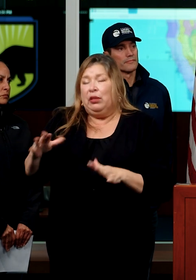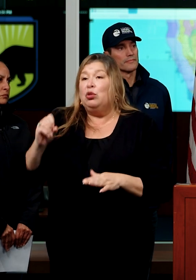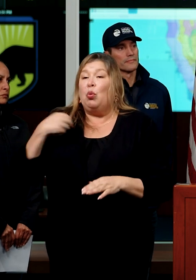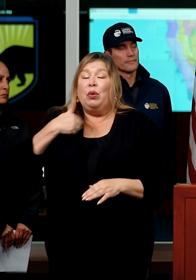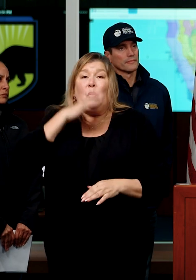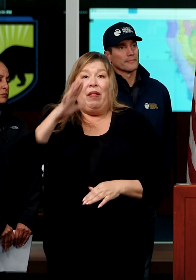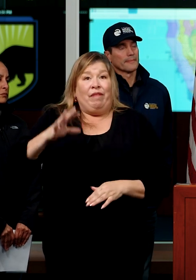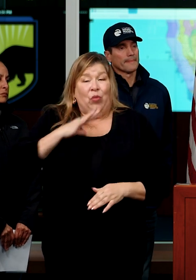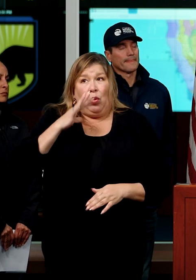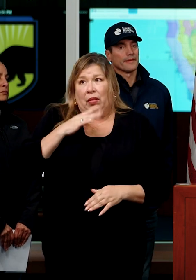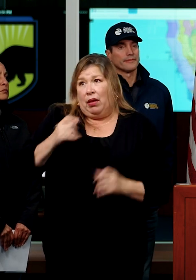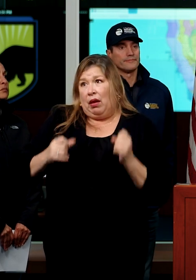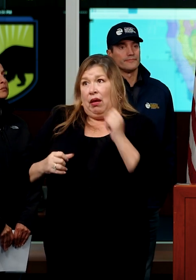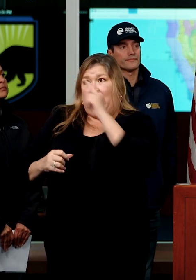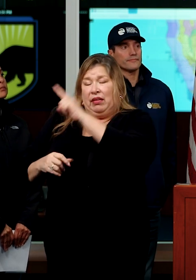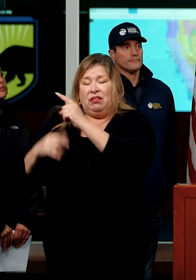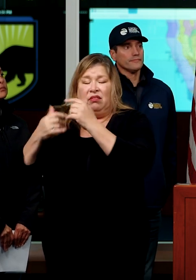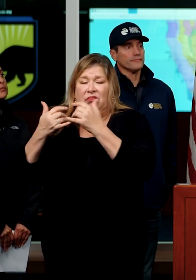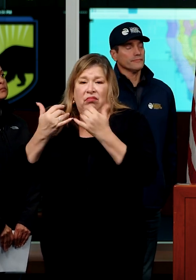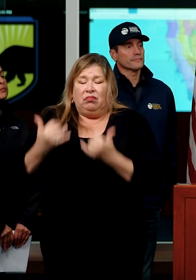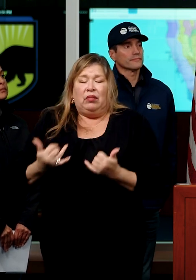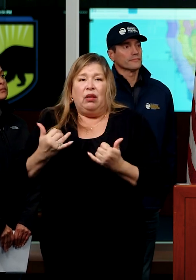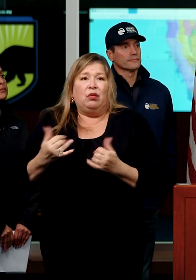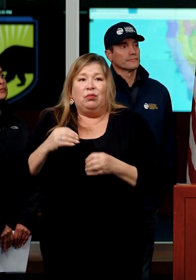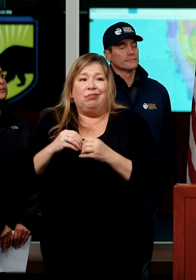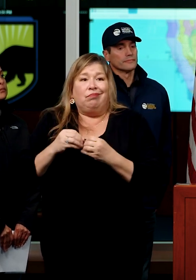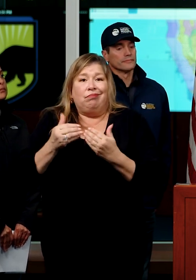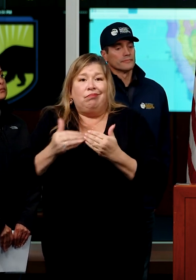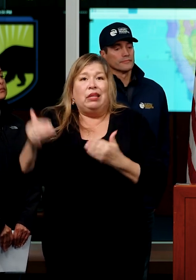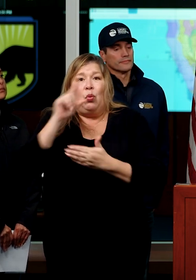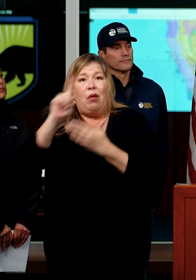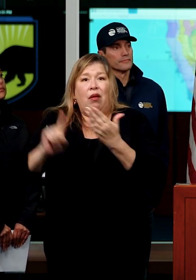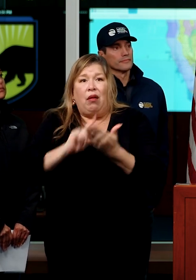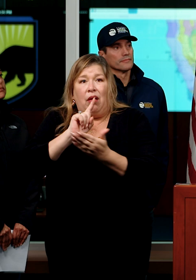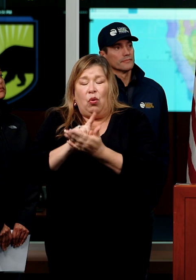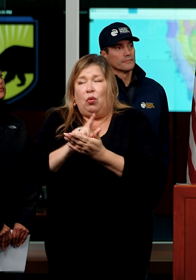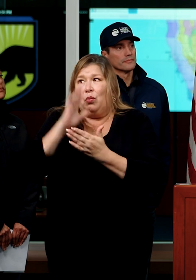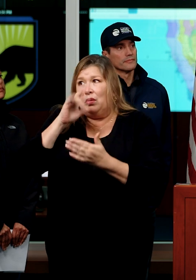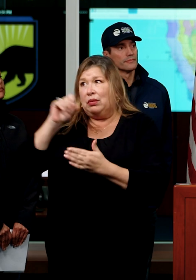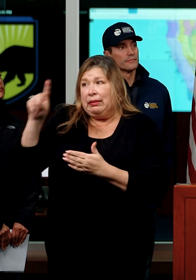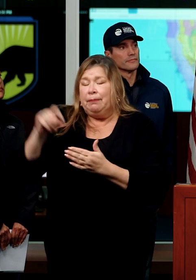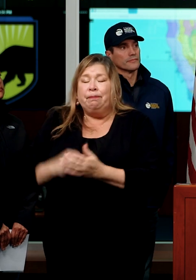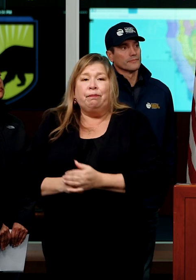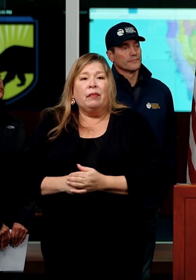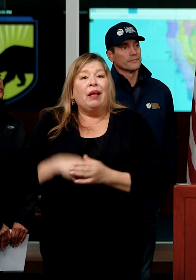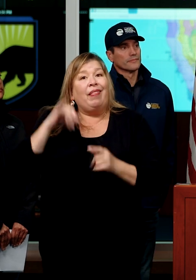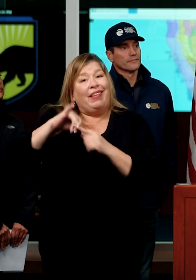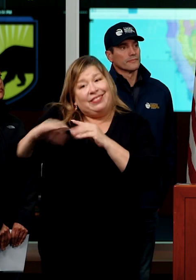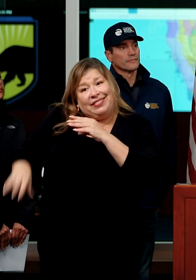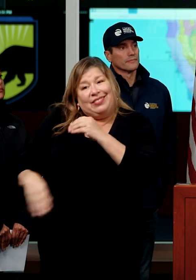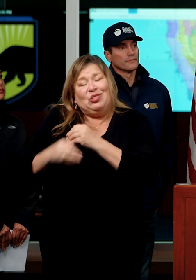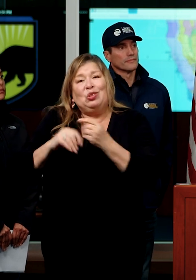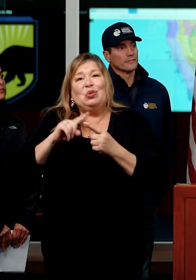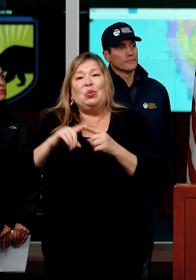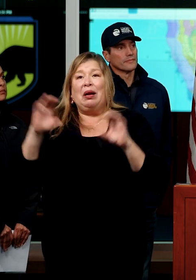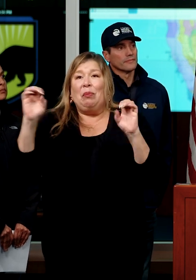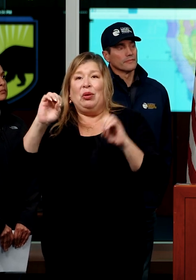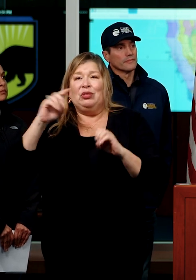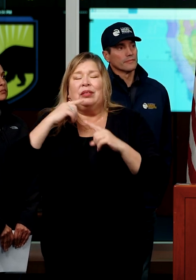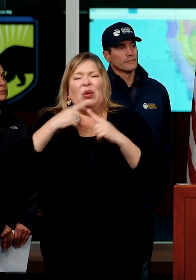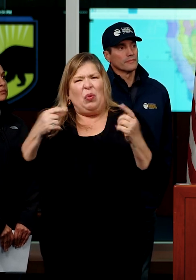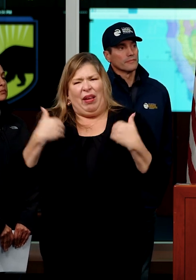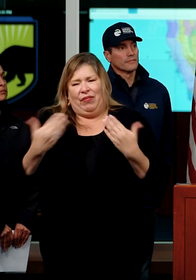request, uh, is being advanced, as I said, within the next hour. Uh, this is in addition to the emergency declaration that we passed